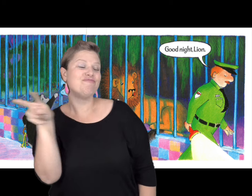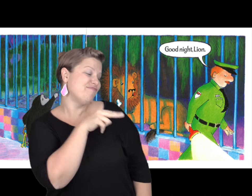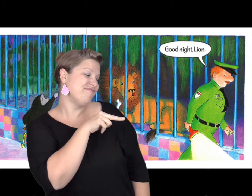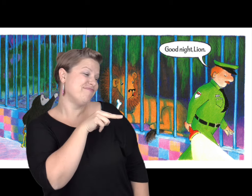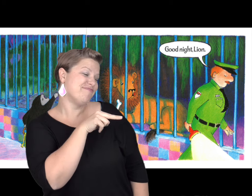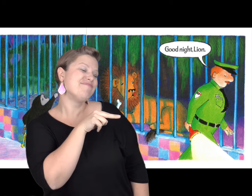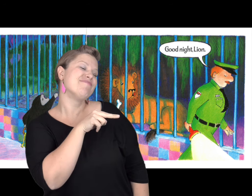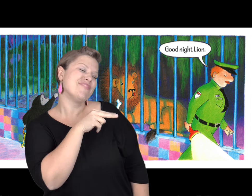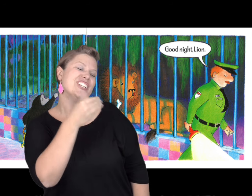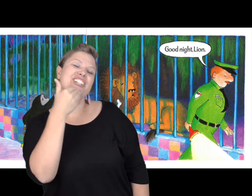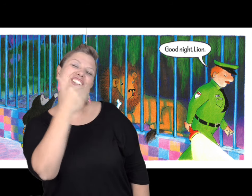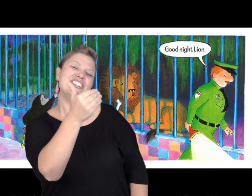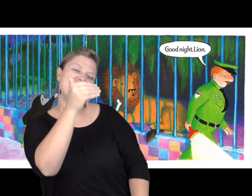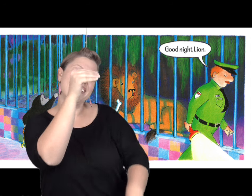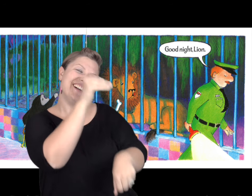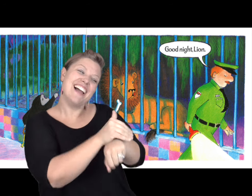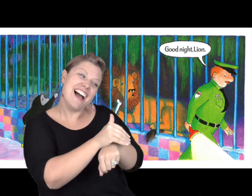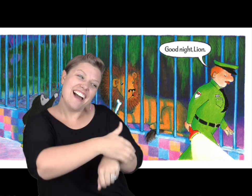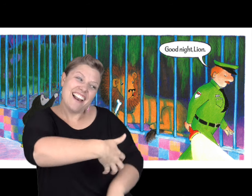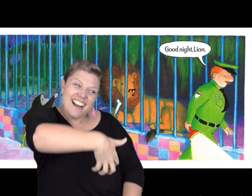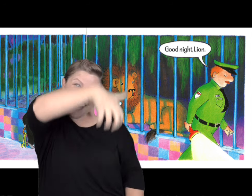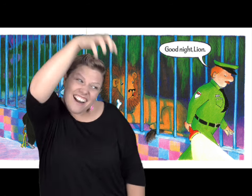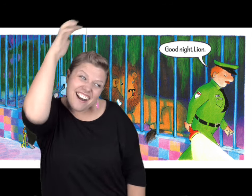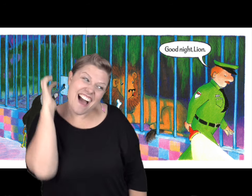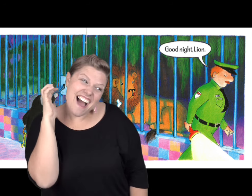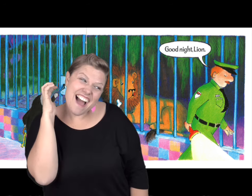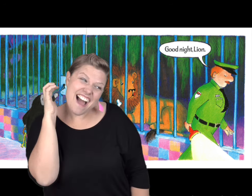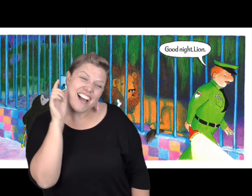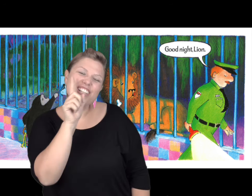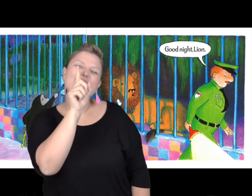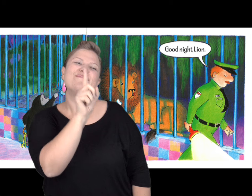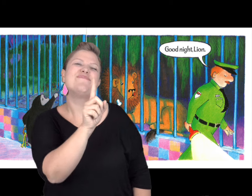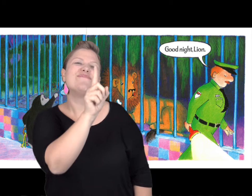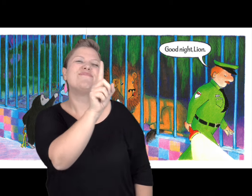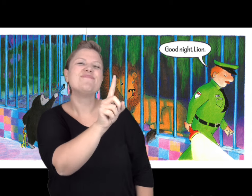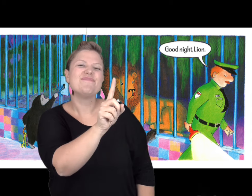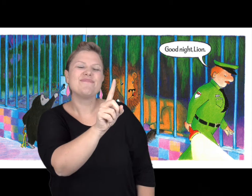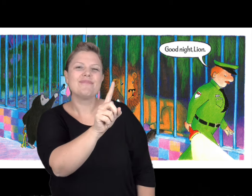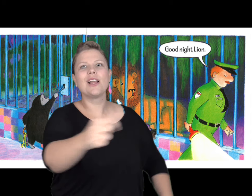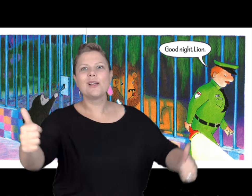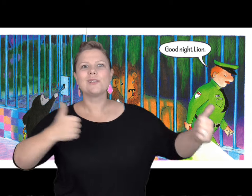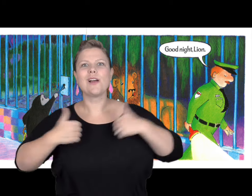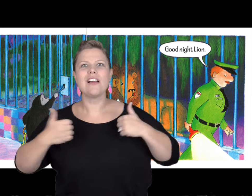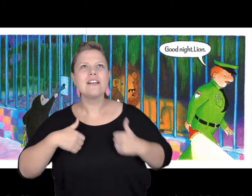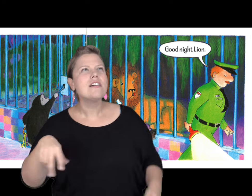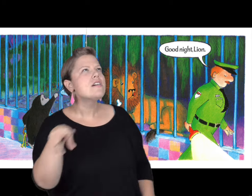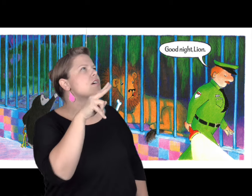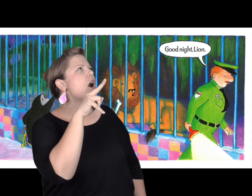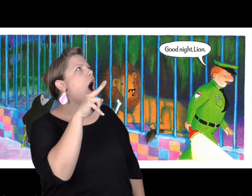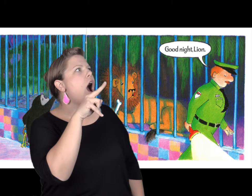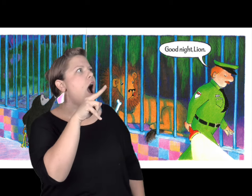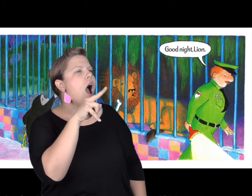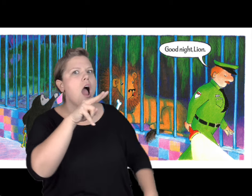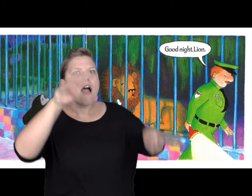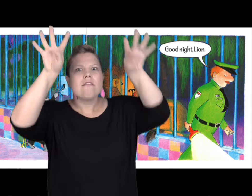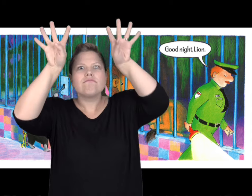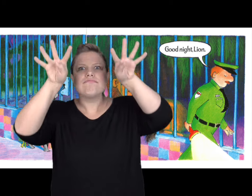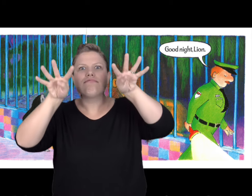The zookeeper looked and said, Goodnight, lion. And kept walking along. The gorilla